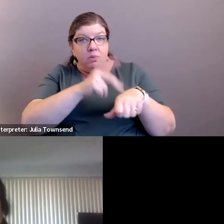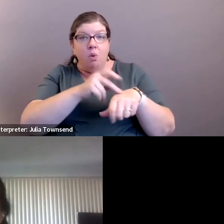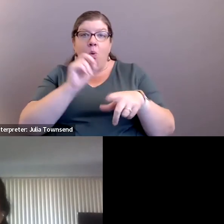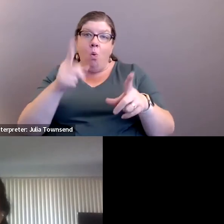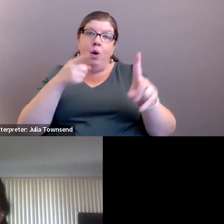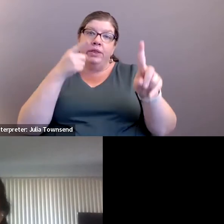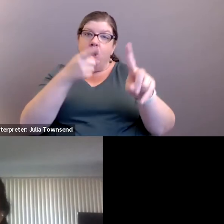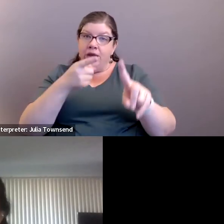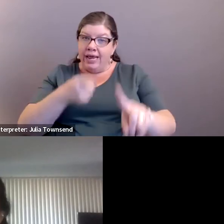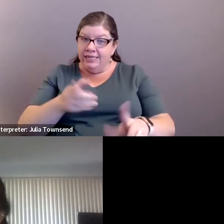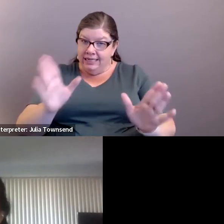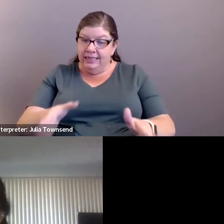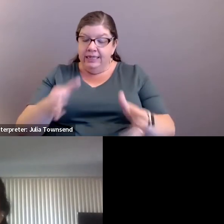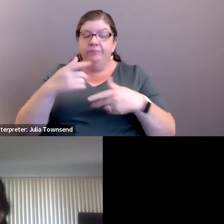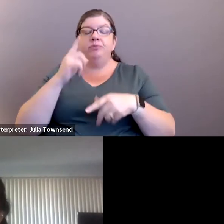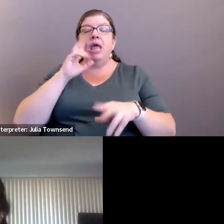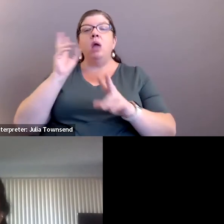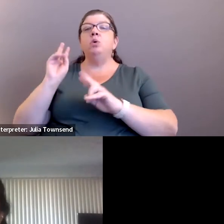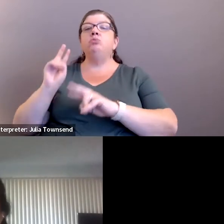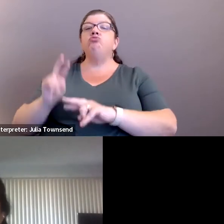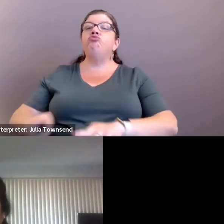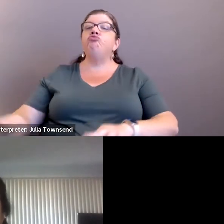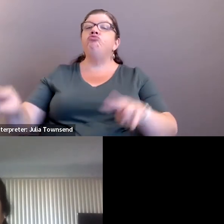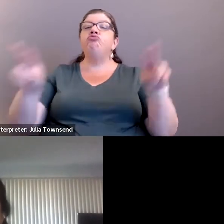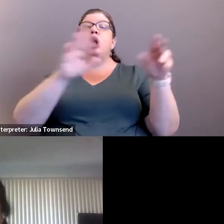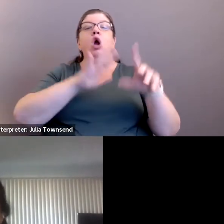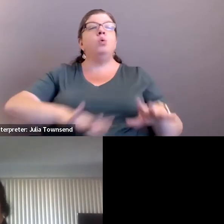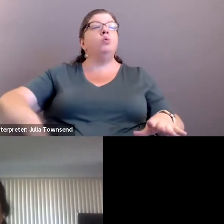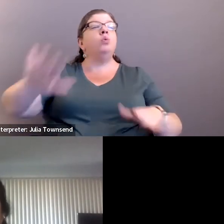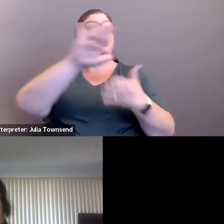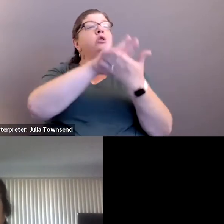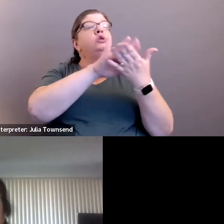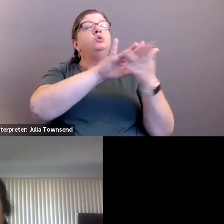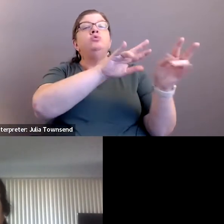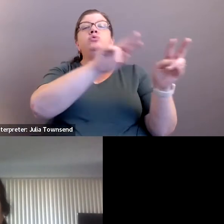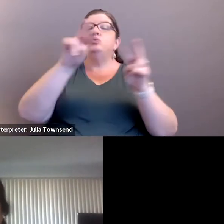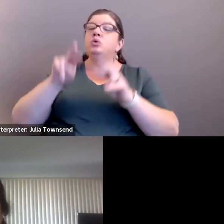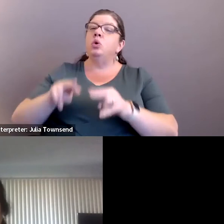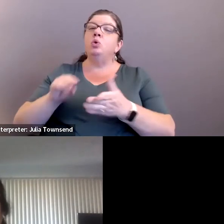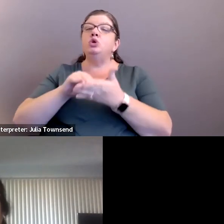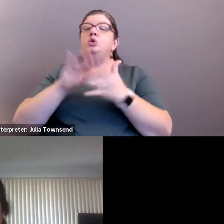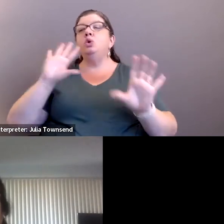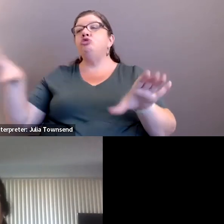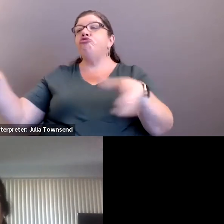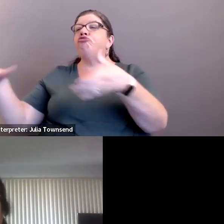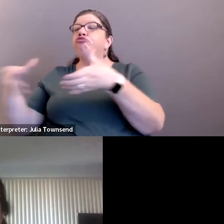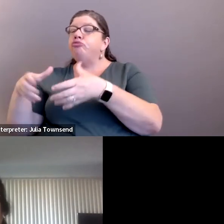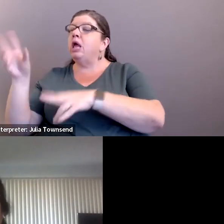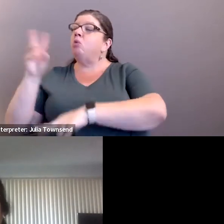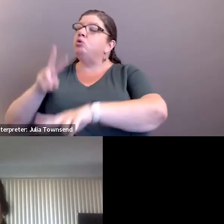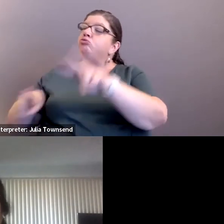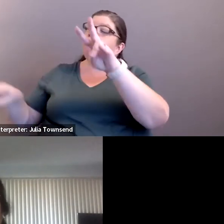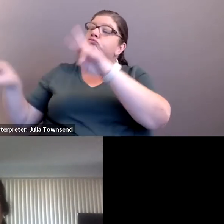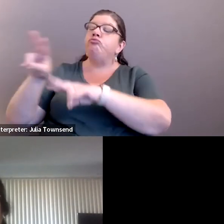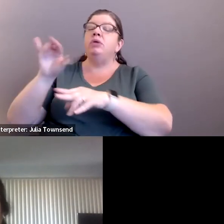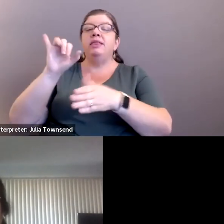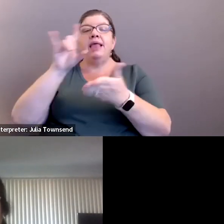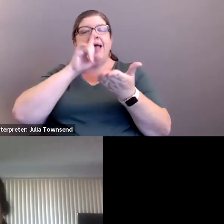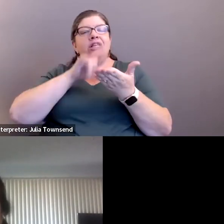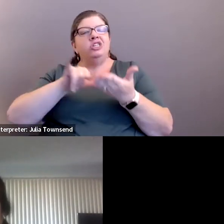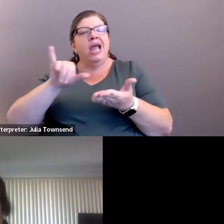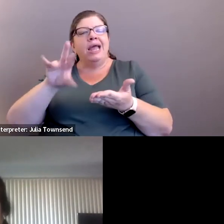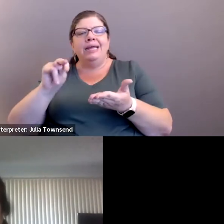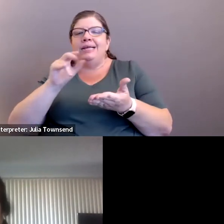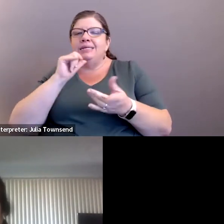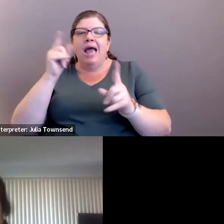designee, patrol around the school and any places where students congregate outside the school. That check-in isn't clearly